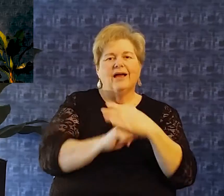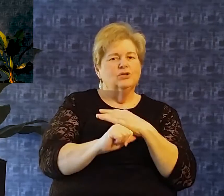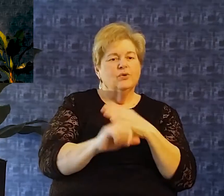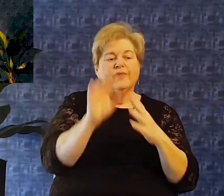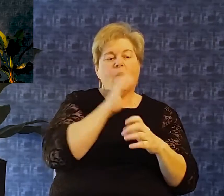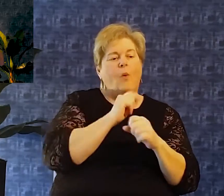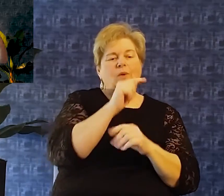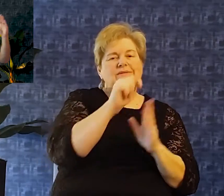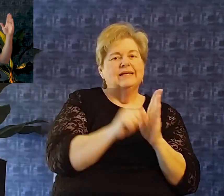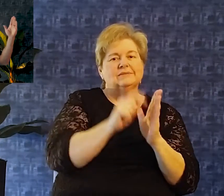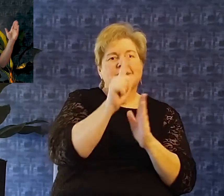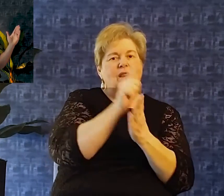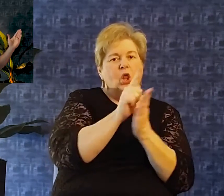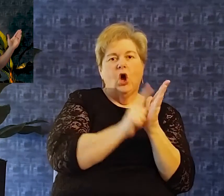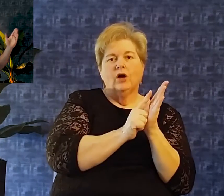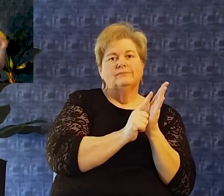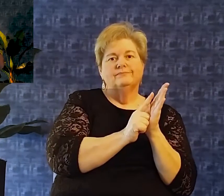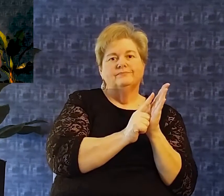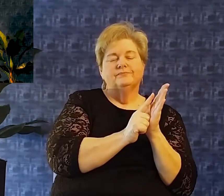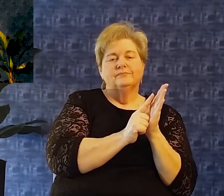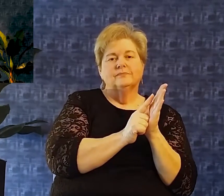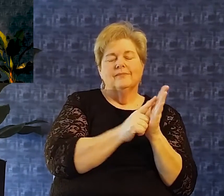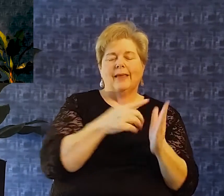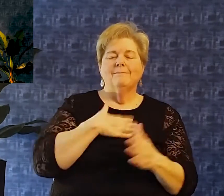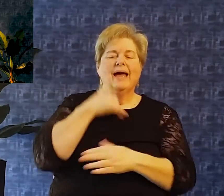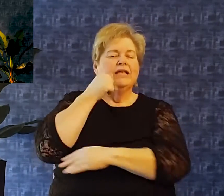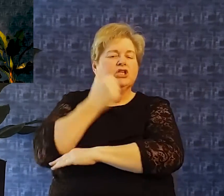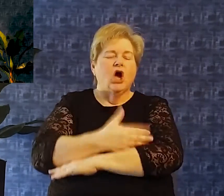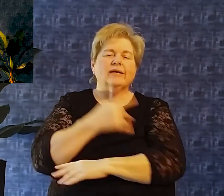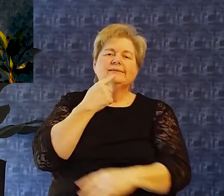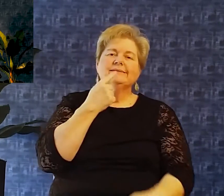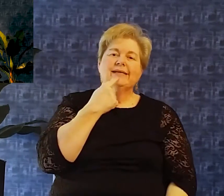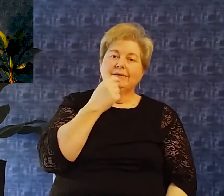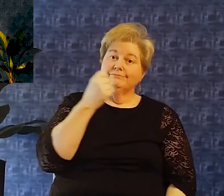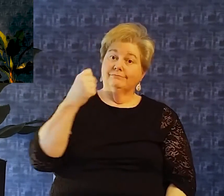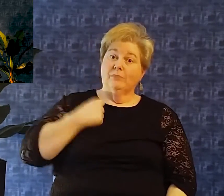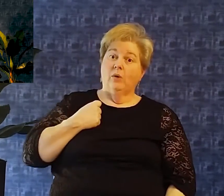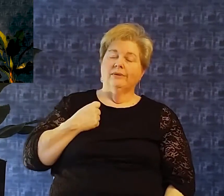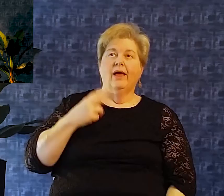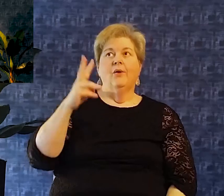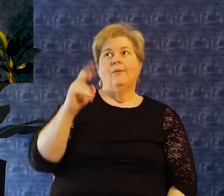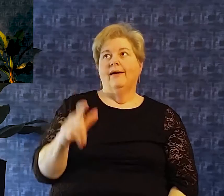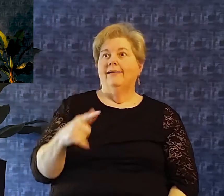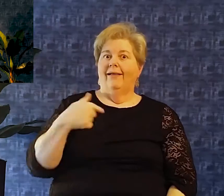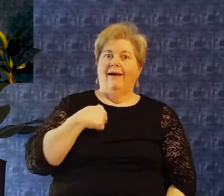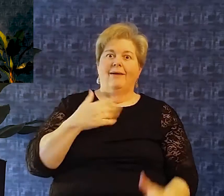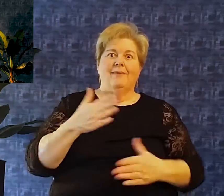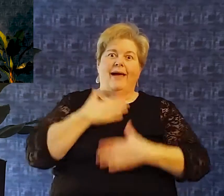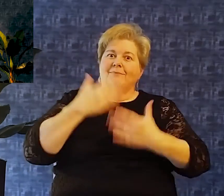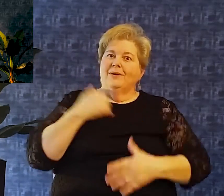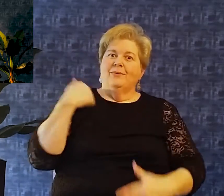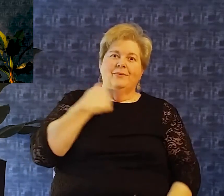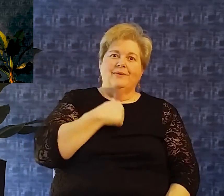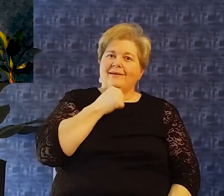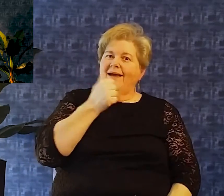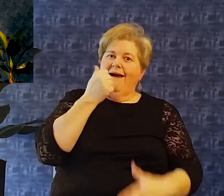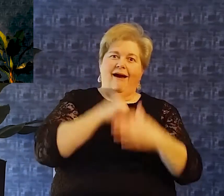boldly. Well, i'm so glad that we're not under the law My youngest son got up and ran out of the room which was an interesting